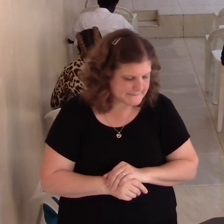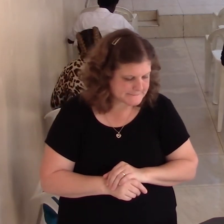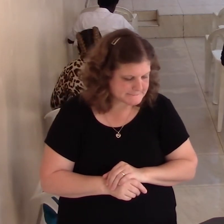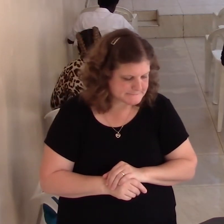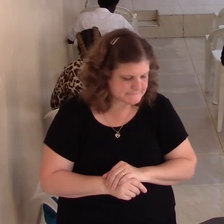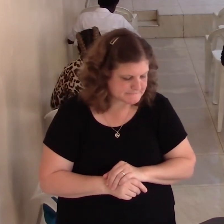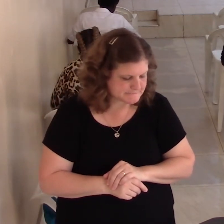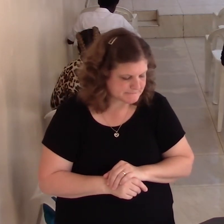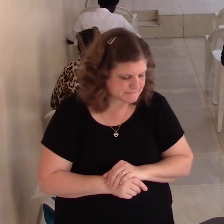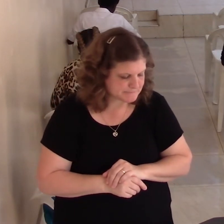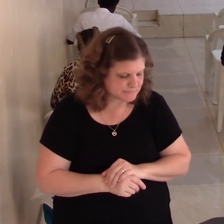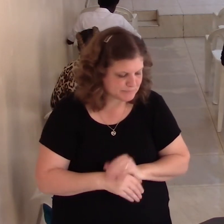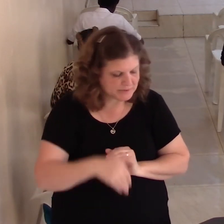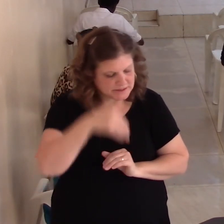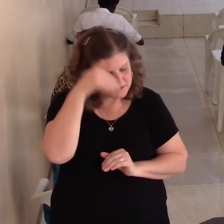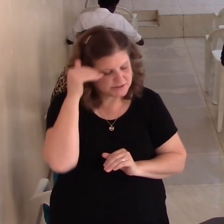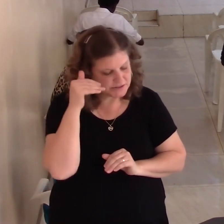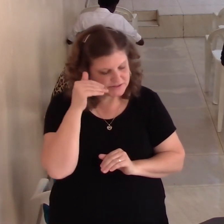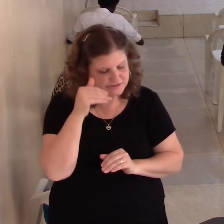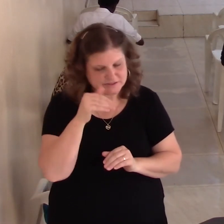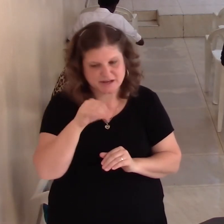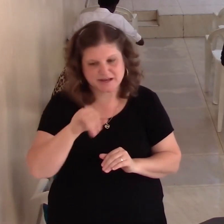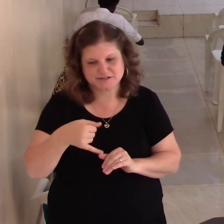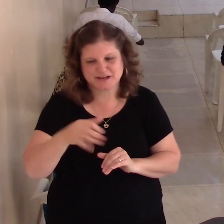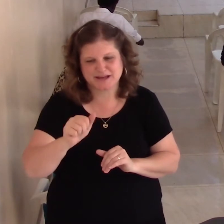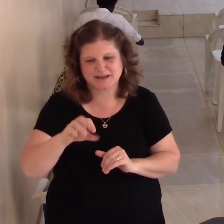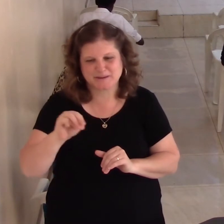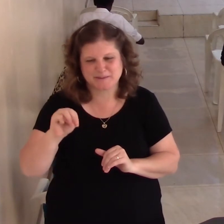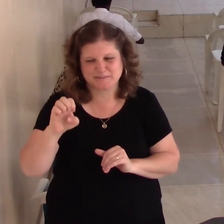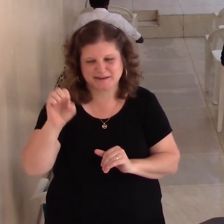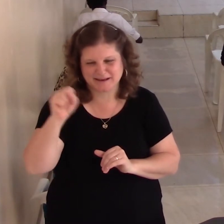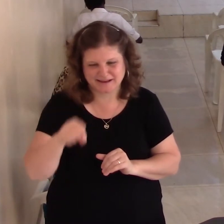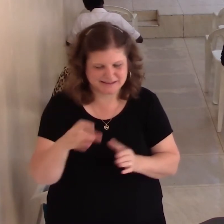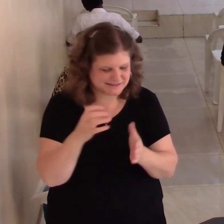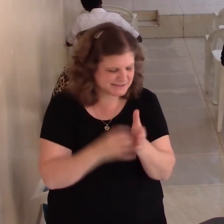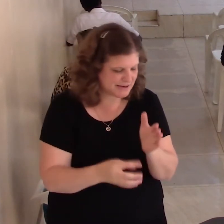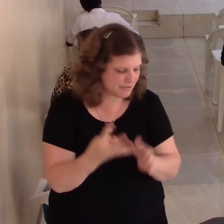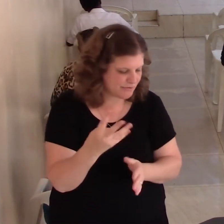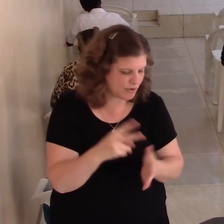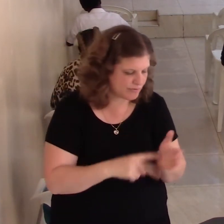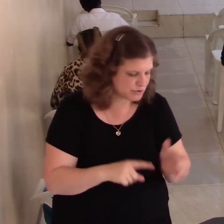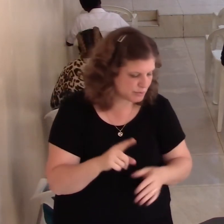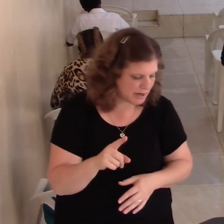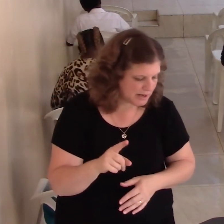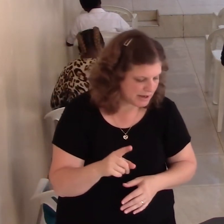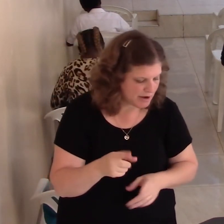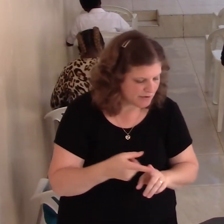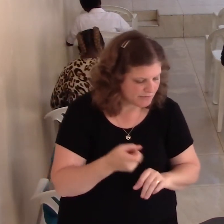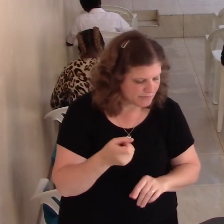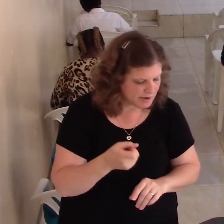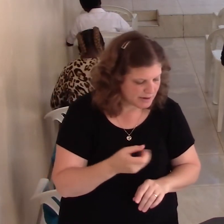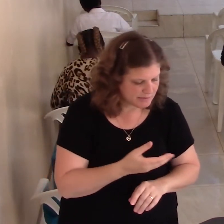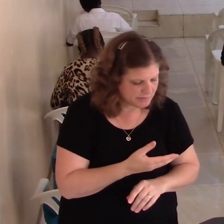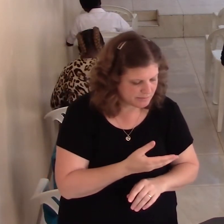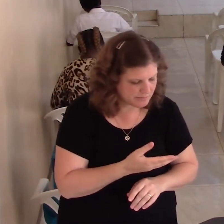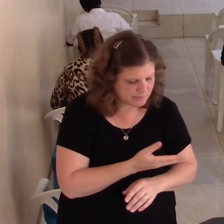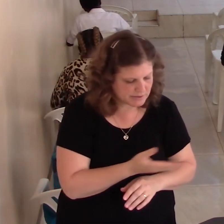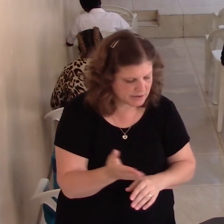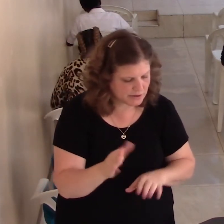James, chapter 4, verse 1. From what's called words and writings among you. Come there not bits, even under the lust of ordinary